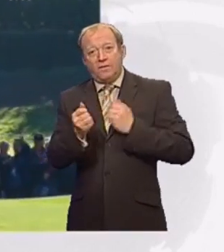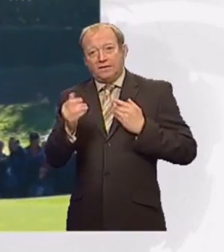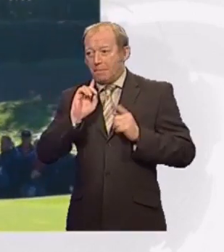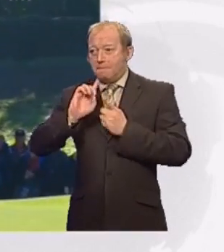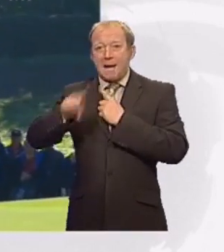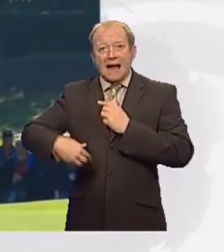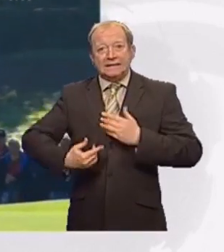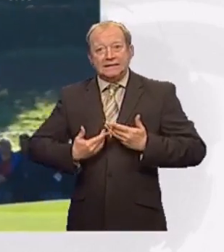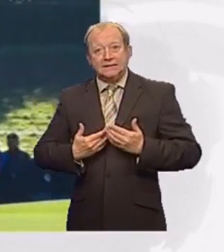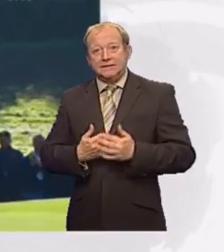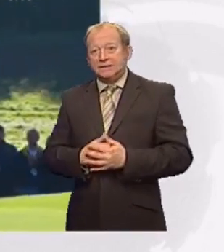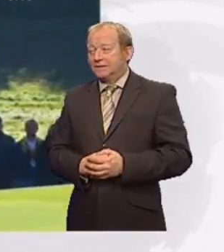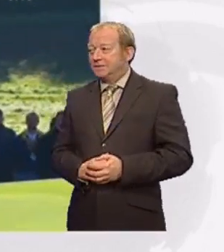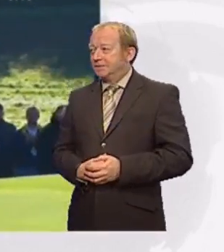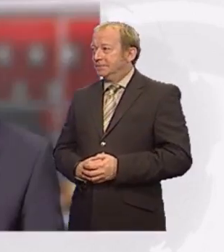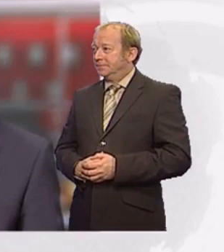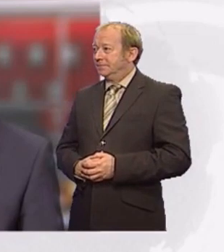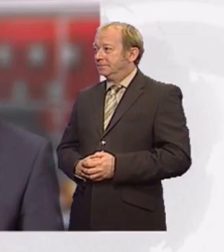against Europe.